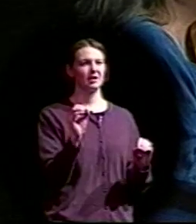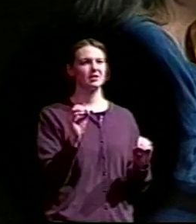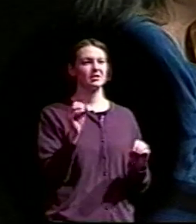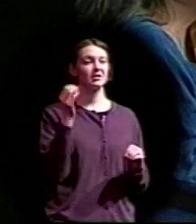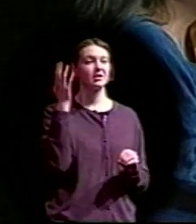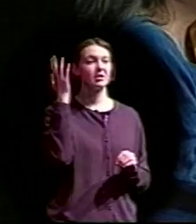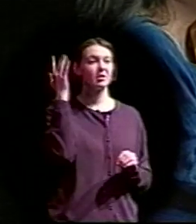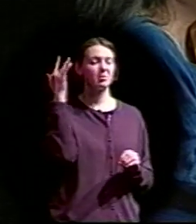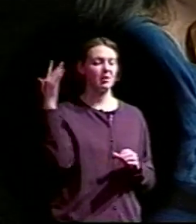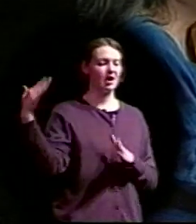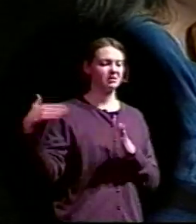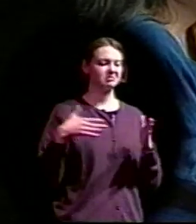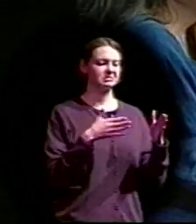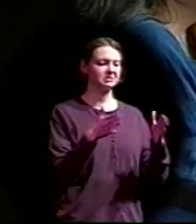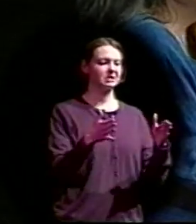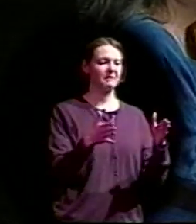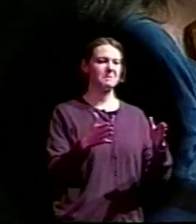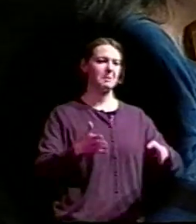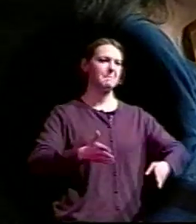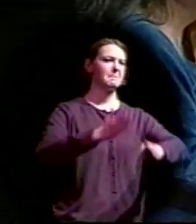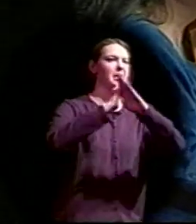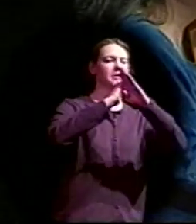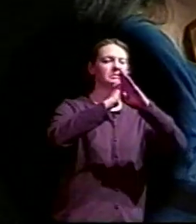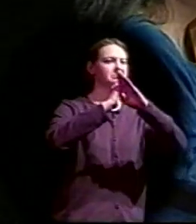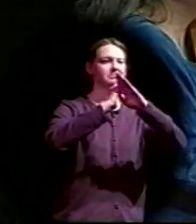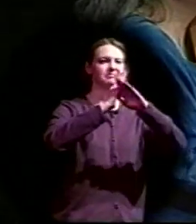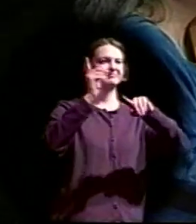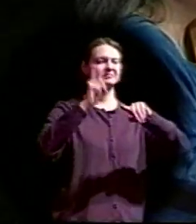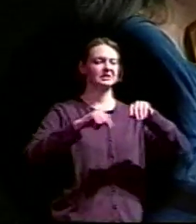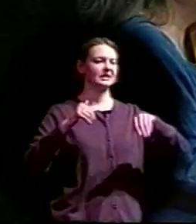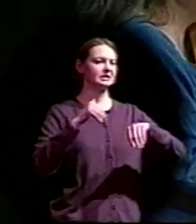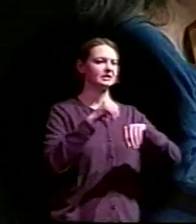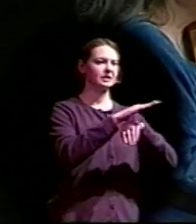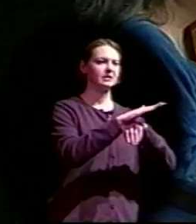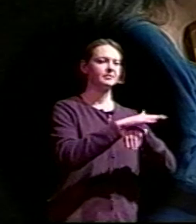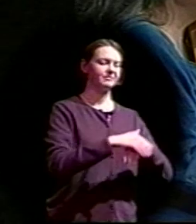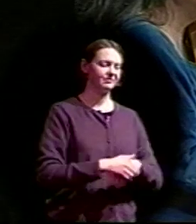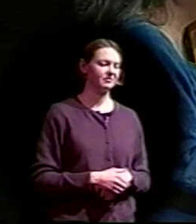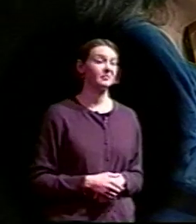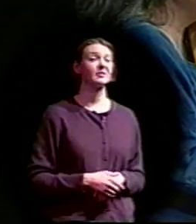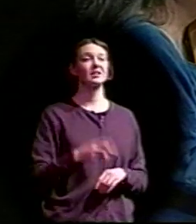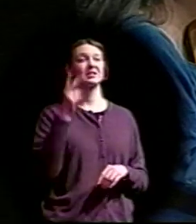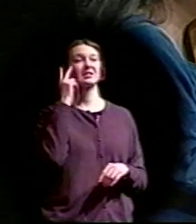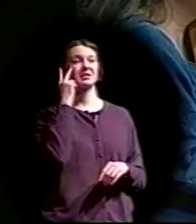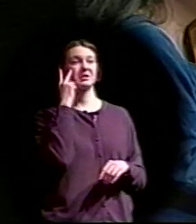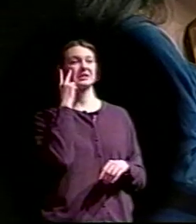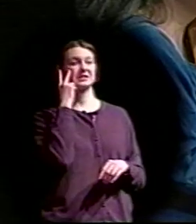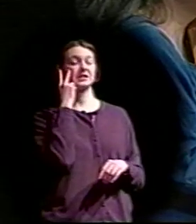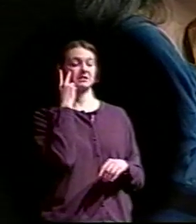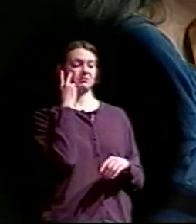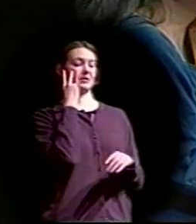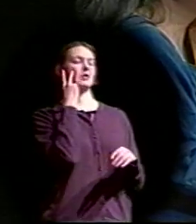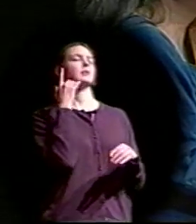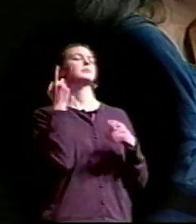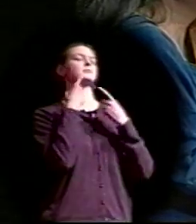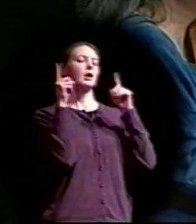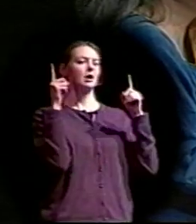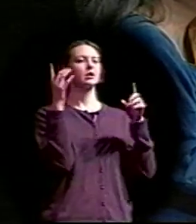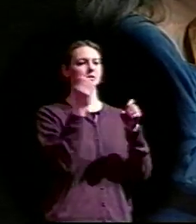Yankee gunboats. And so read yet again a letter from my wife, dated one and a half months ago. Ah, that word which sums